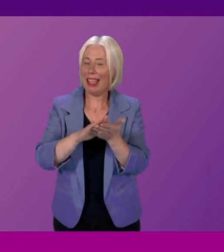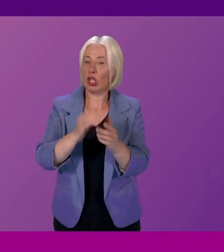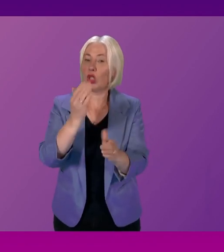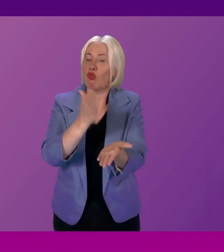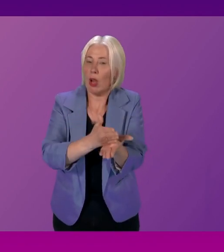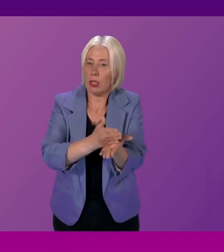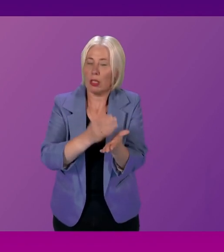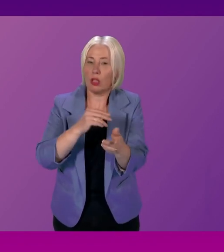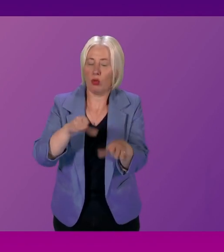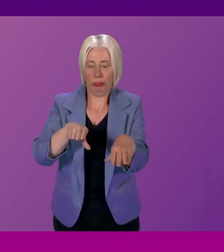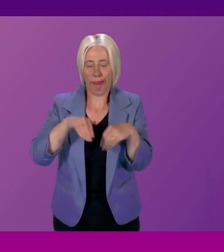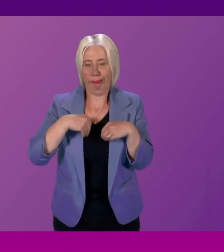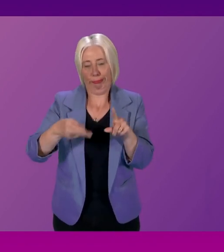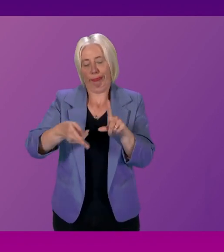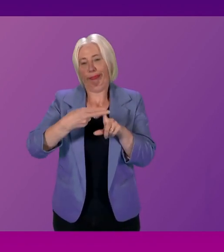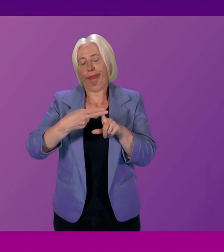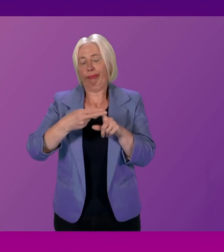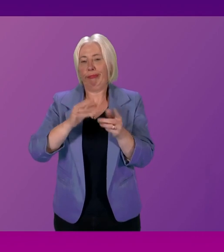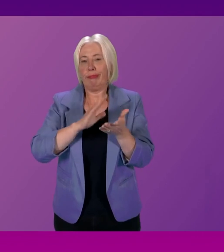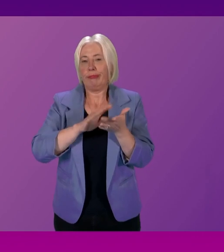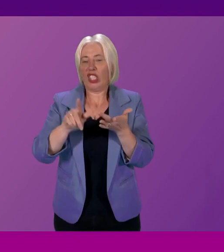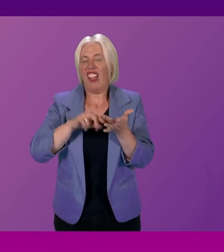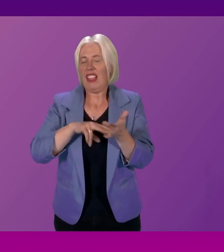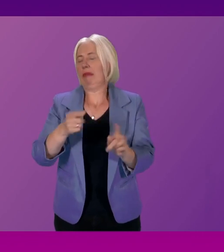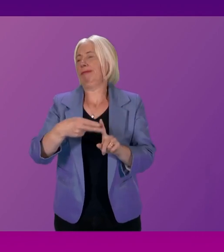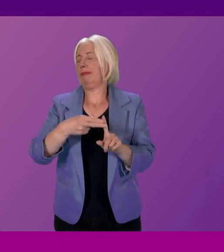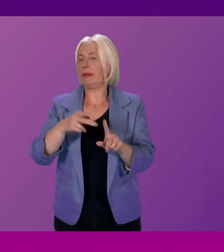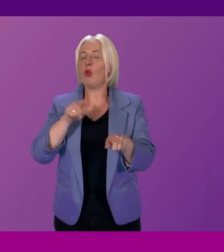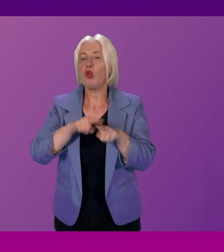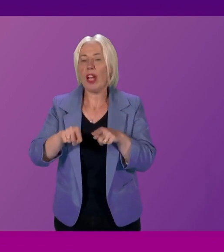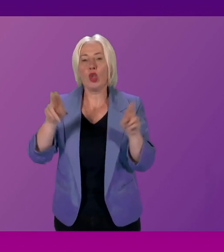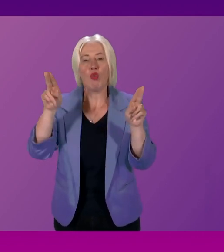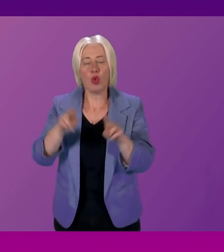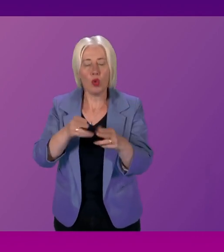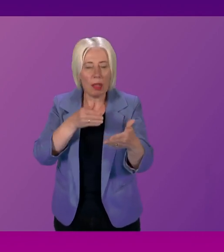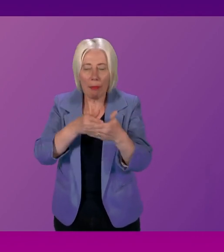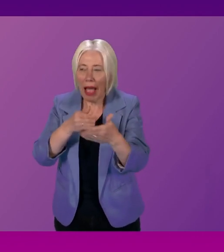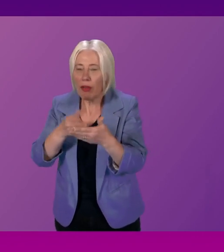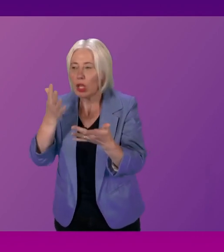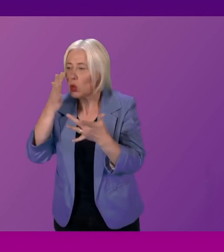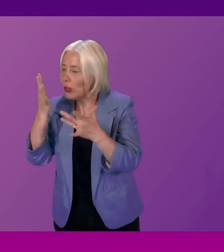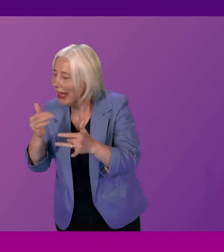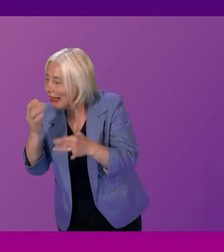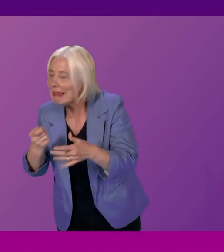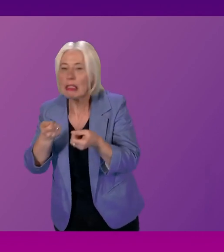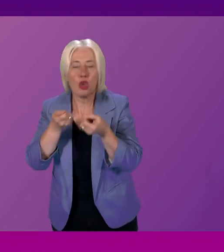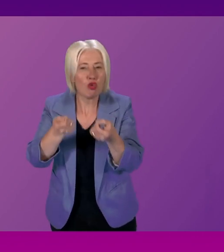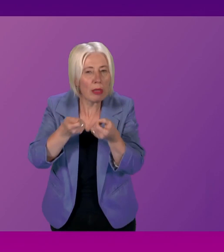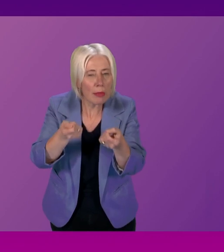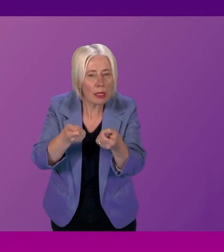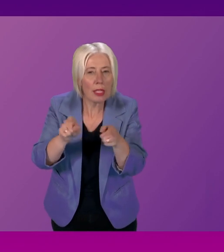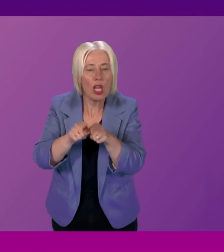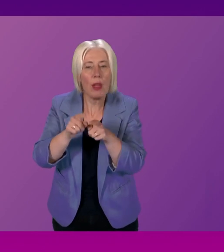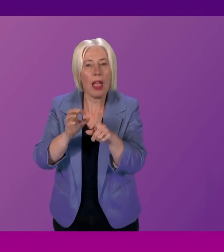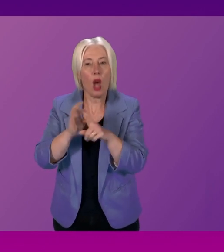Tackling stigma is one of the many ways to address HIV transmission in Scotland by reducing barriers to testing and treatment, as well as improving the lives of